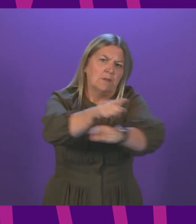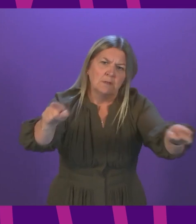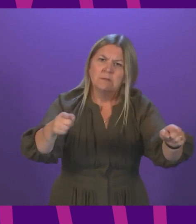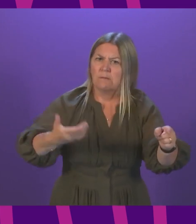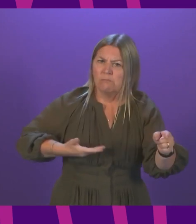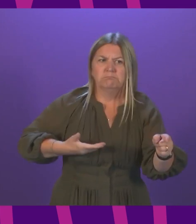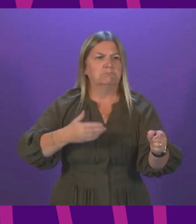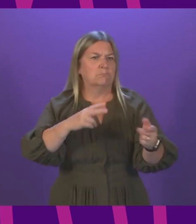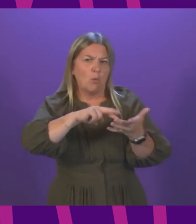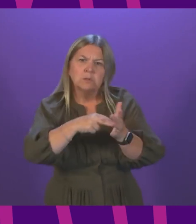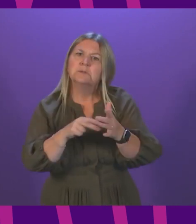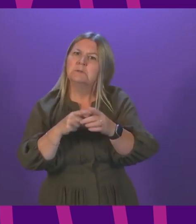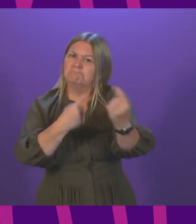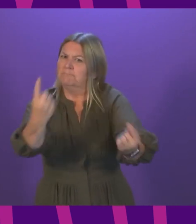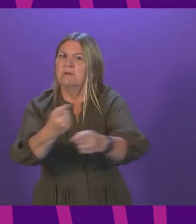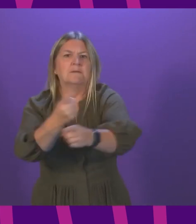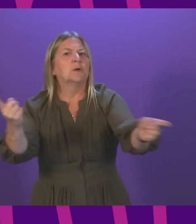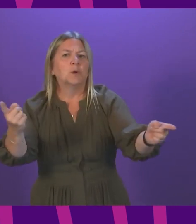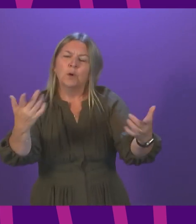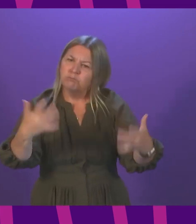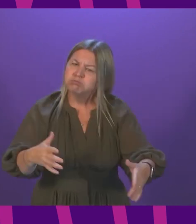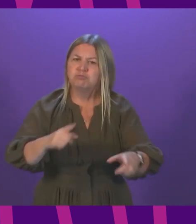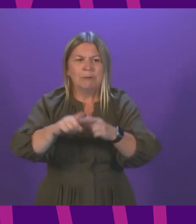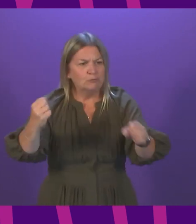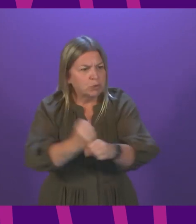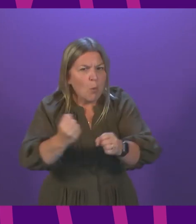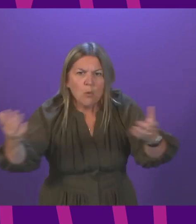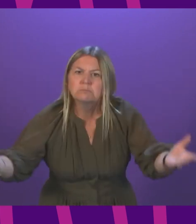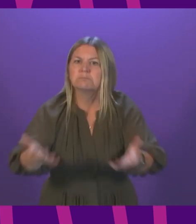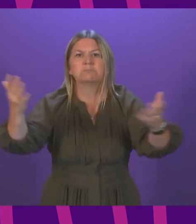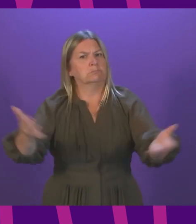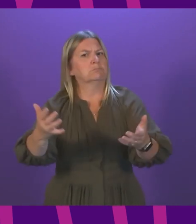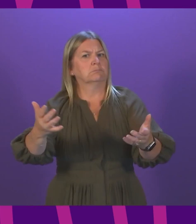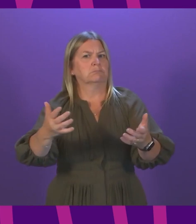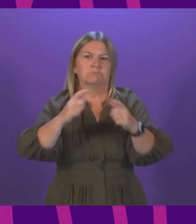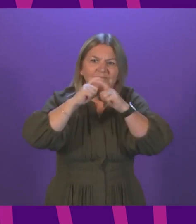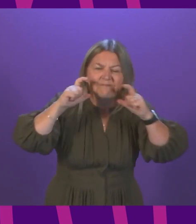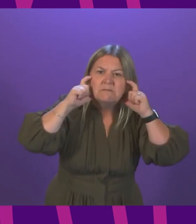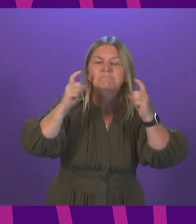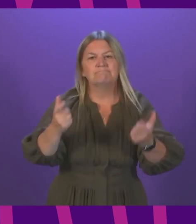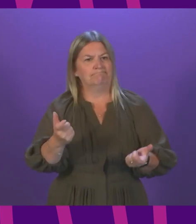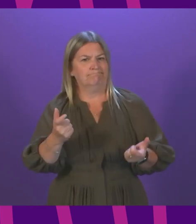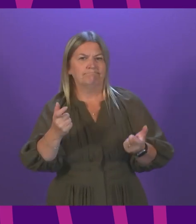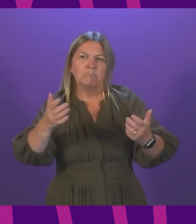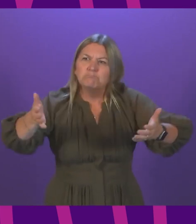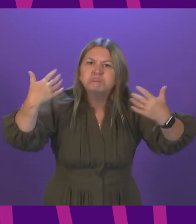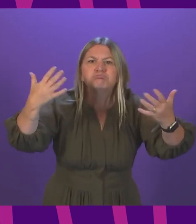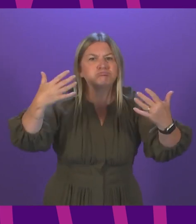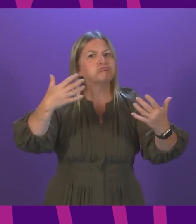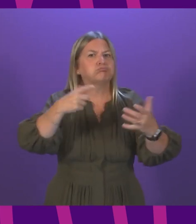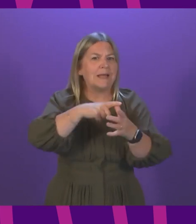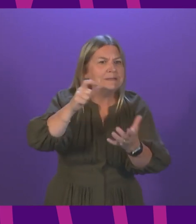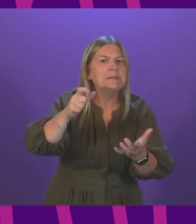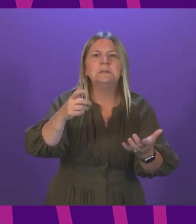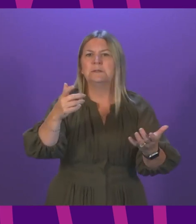for all of the efforts being made to follow and promote measures such as the wearing of face coverings, good ventilation and wherever